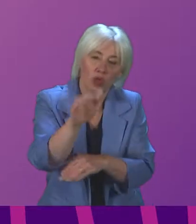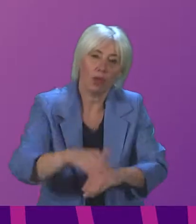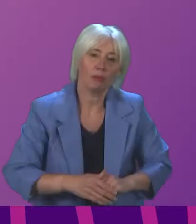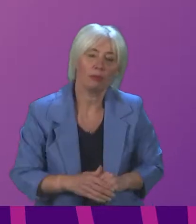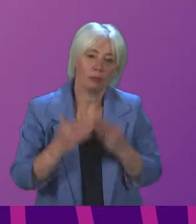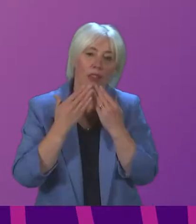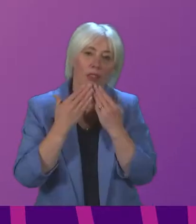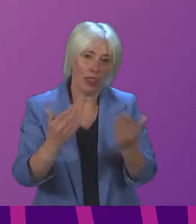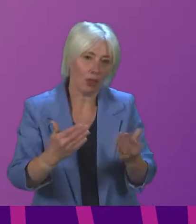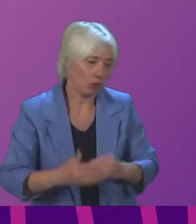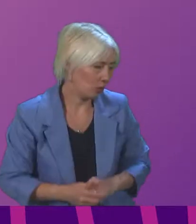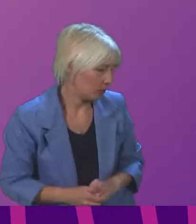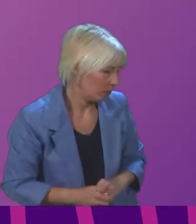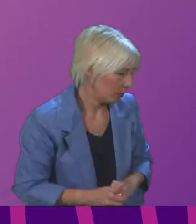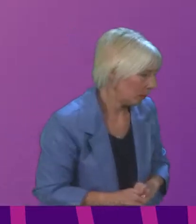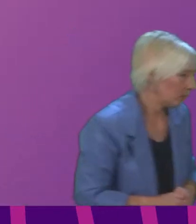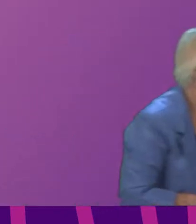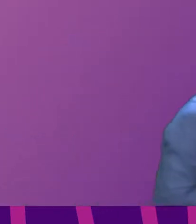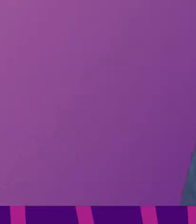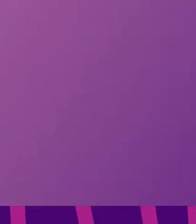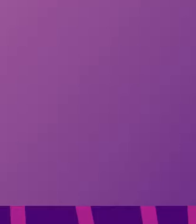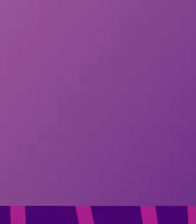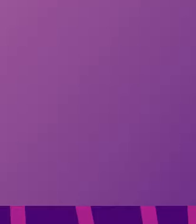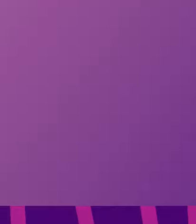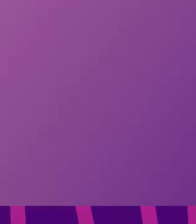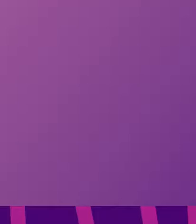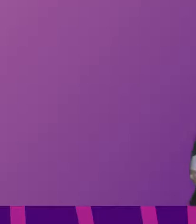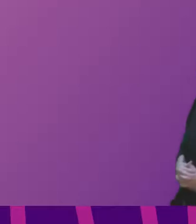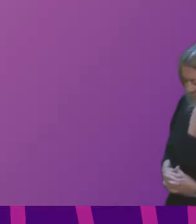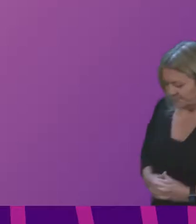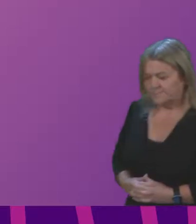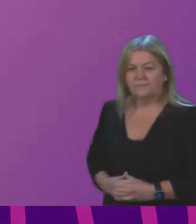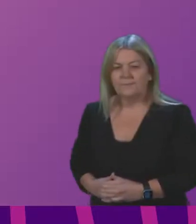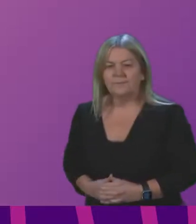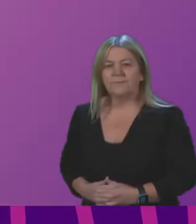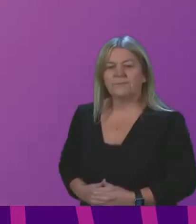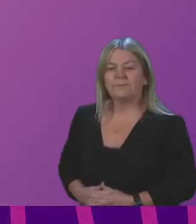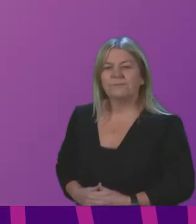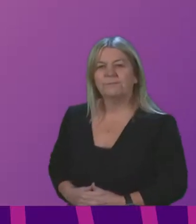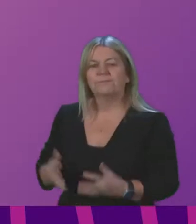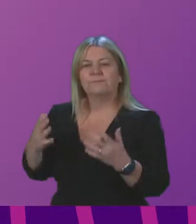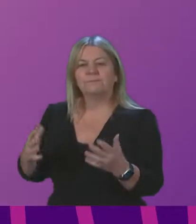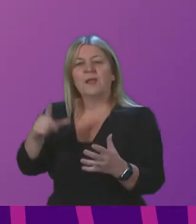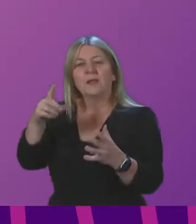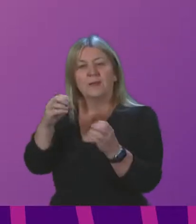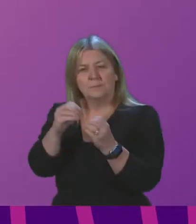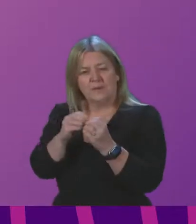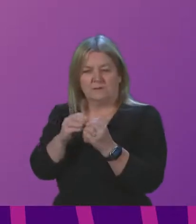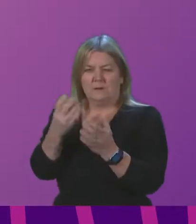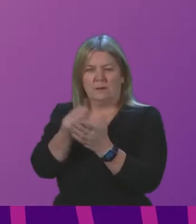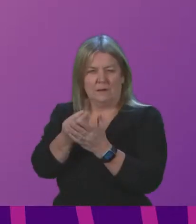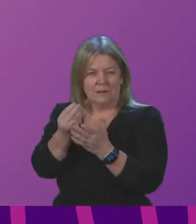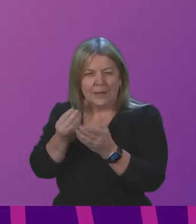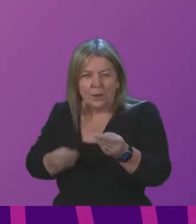Thank you. I call on Clare Baker to speak on behalf of the Economy and Fair Work Committee and Ms Baker will be followed by Kenneth Gibson.